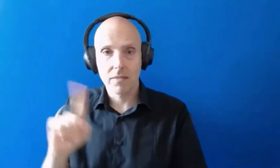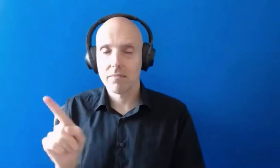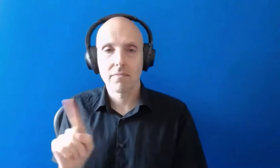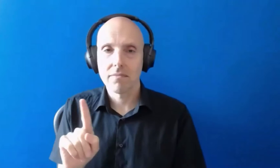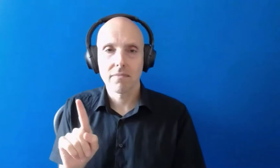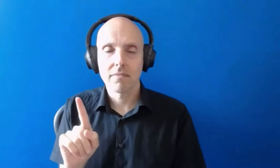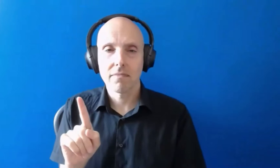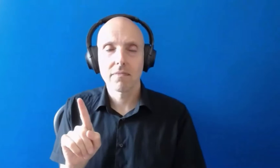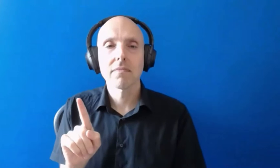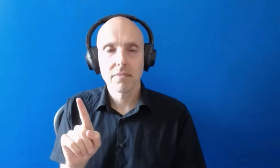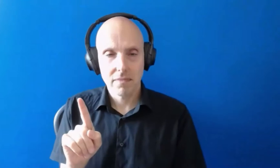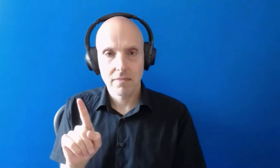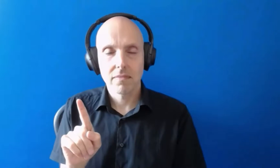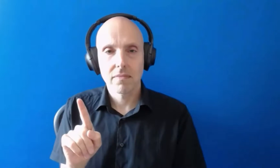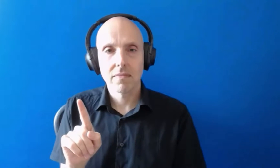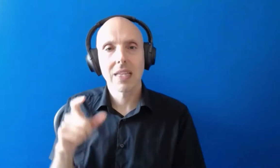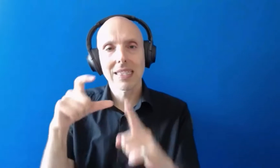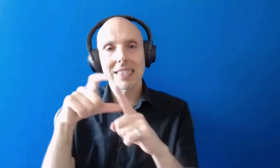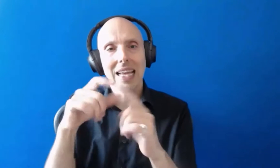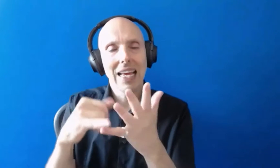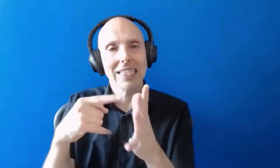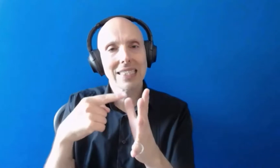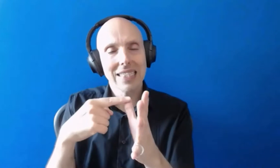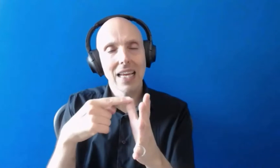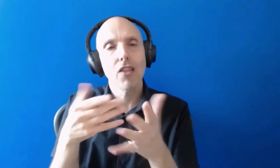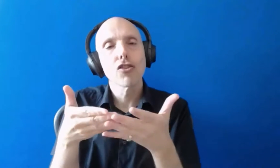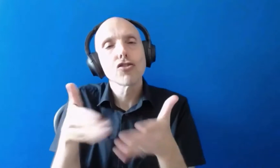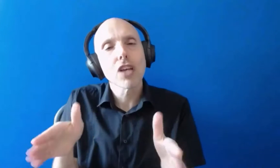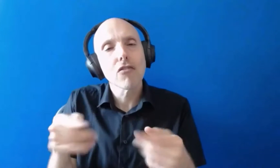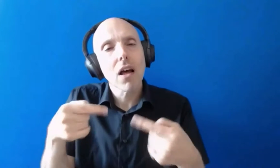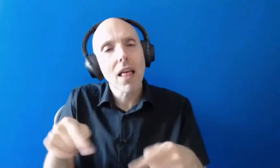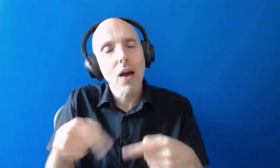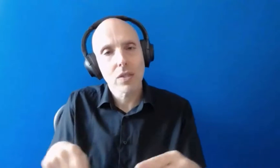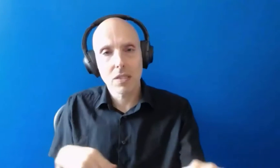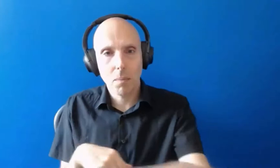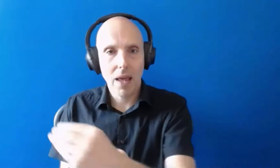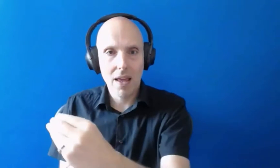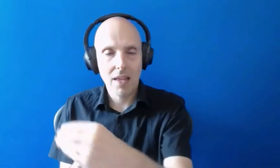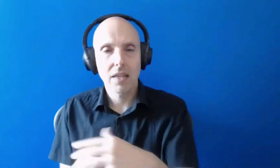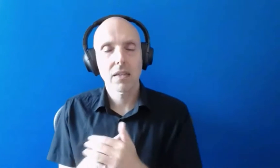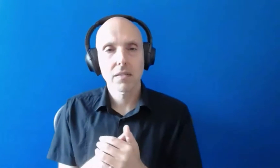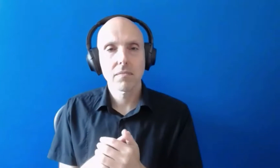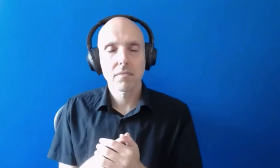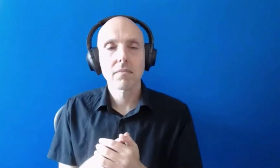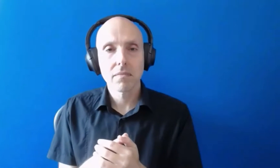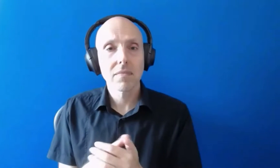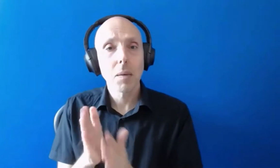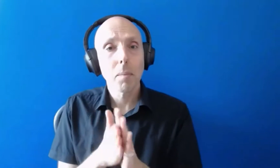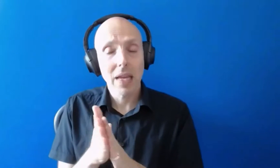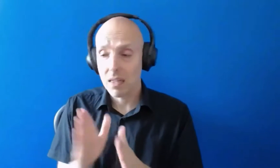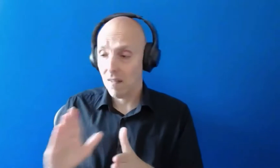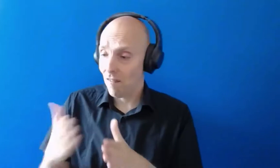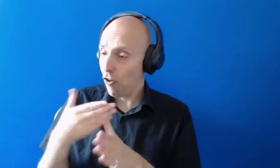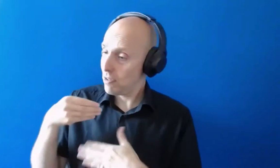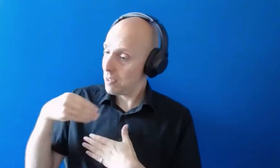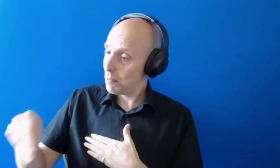is paid for by your dsa by your general allowance portion so you don't have to pay that up front once your